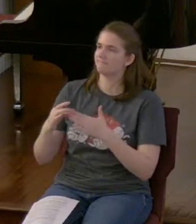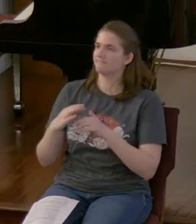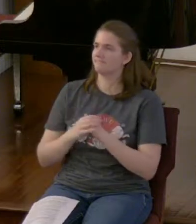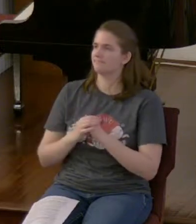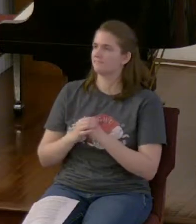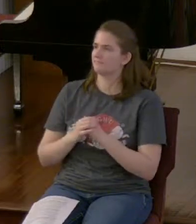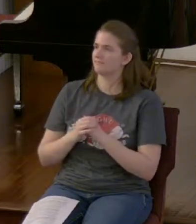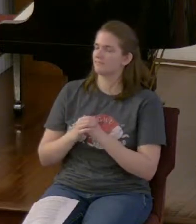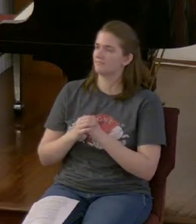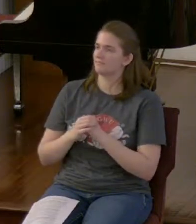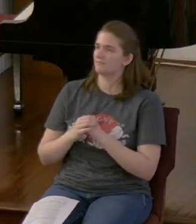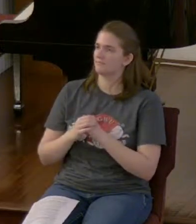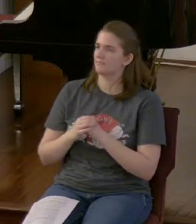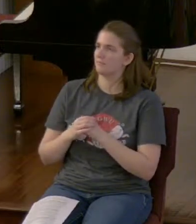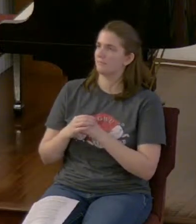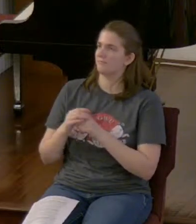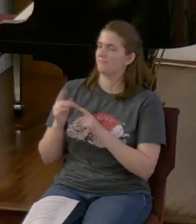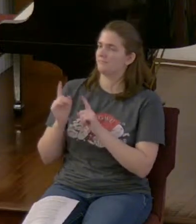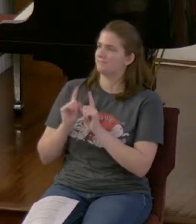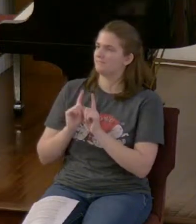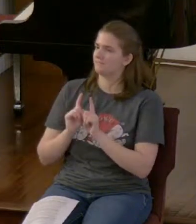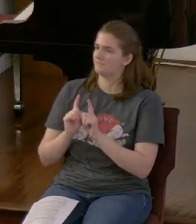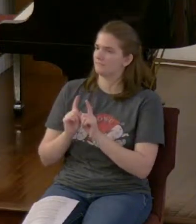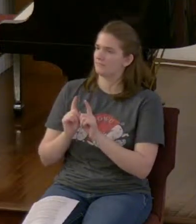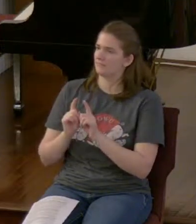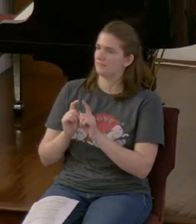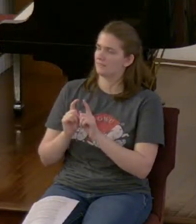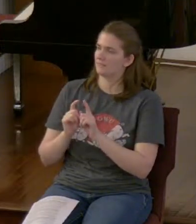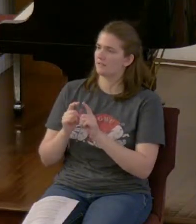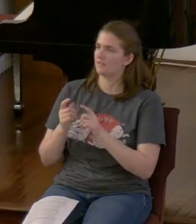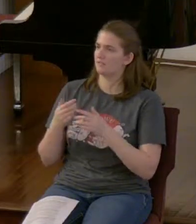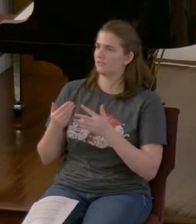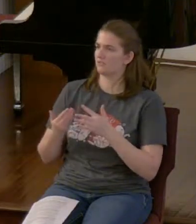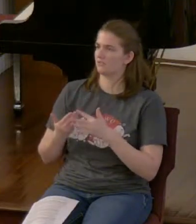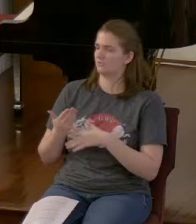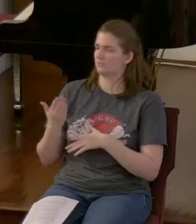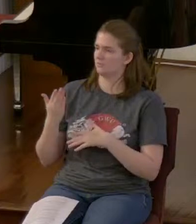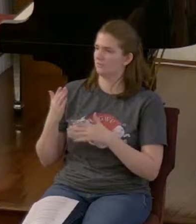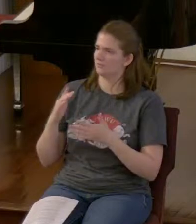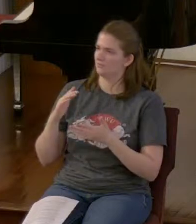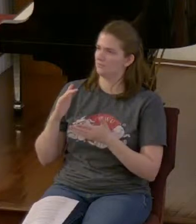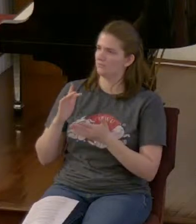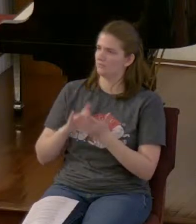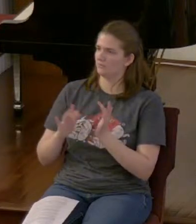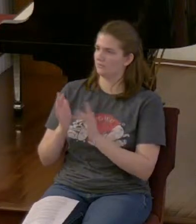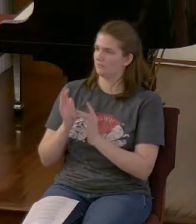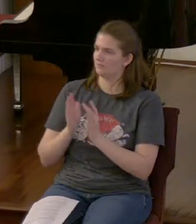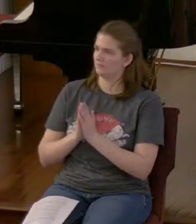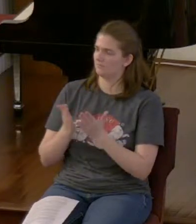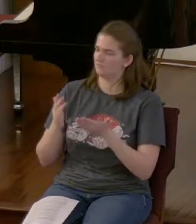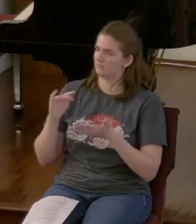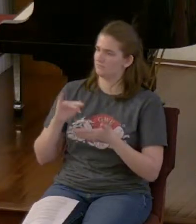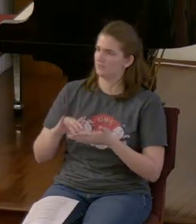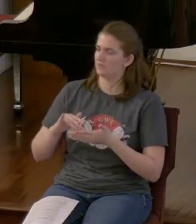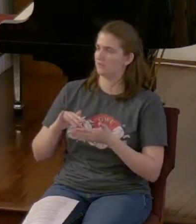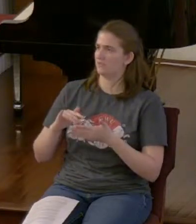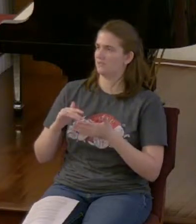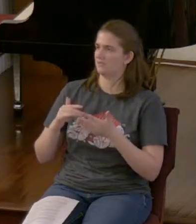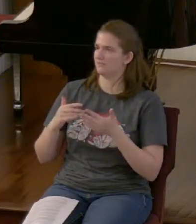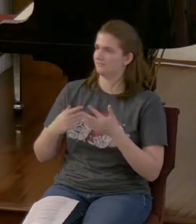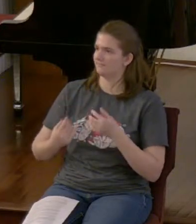to be with us as we go through this Bible study tonight as we look at the interpretation of this